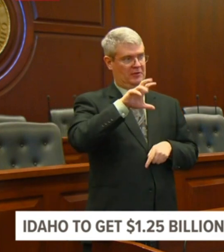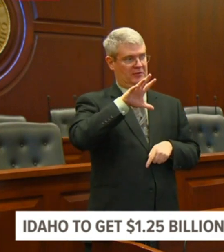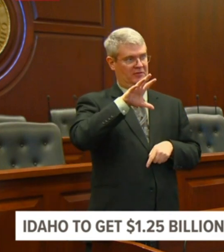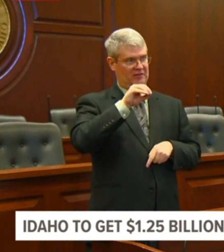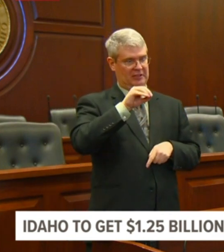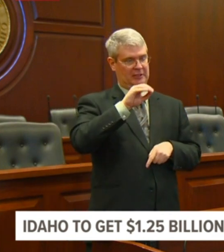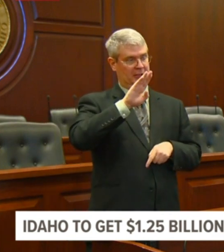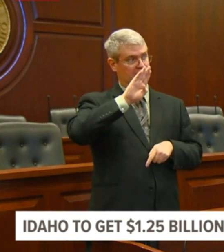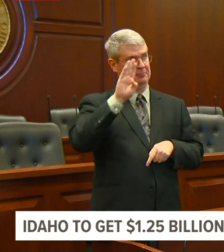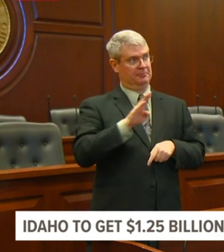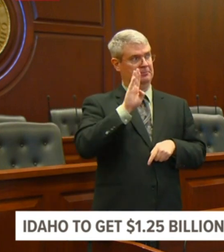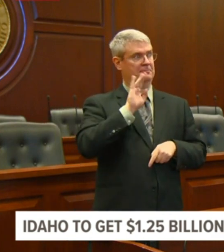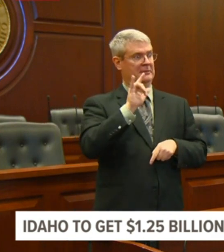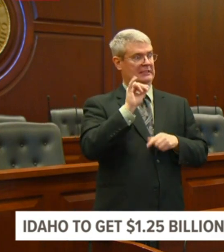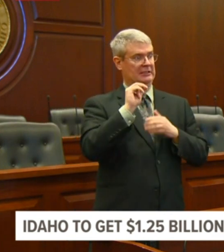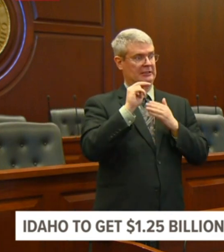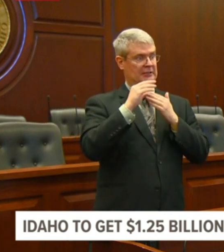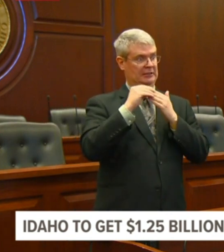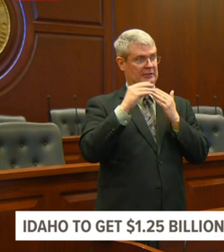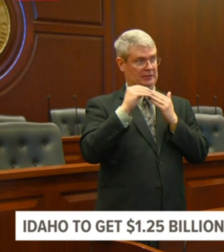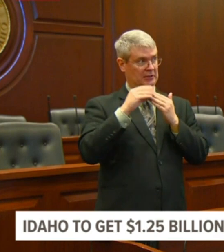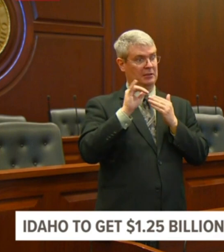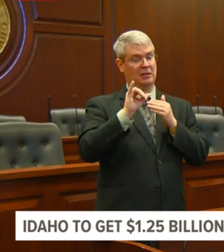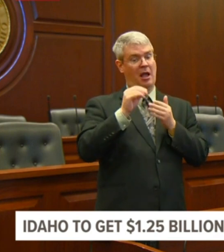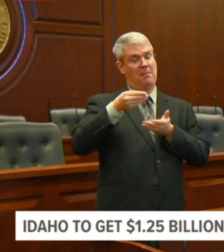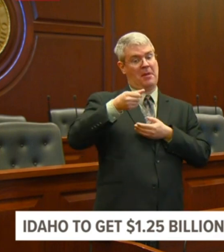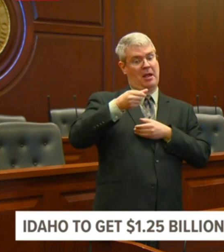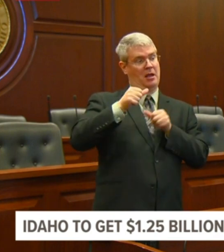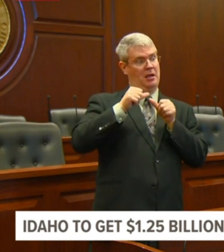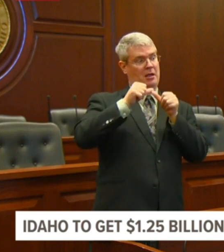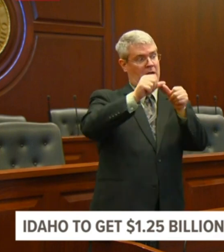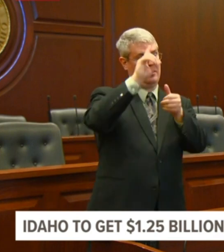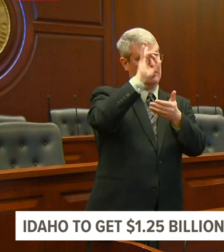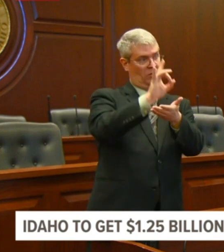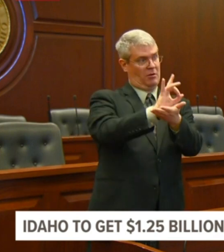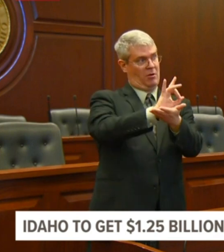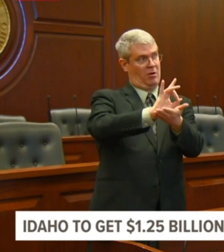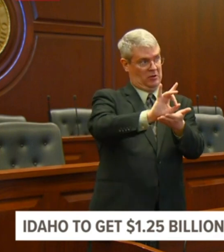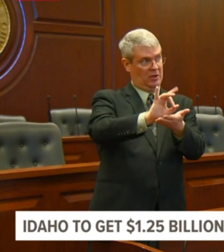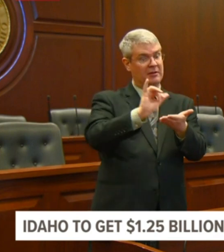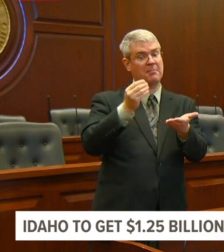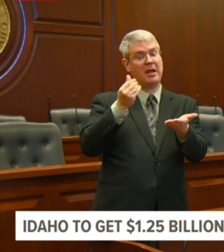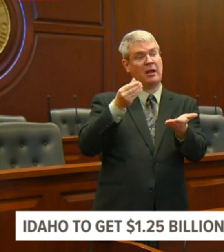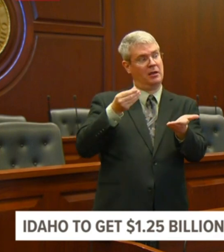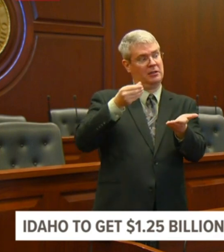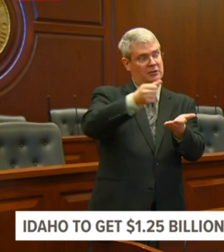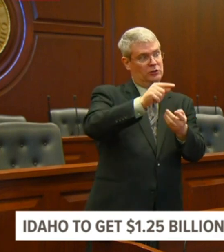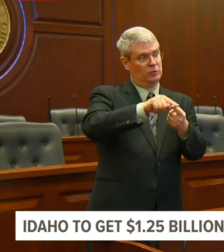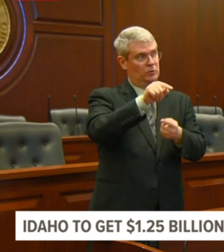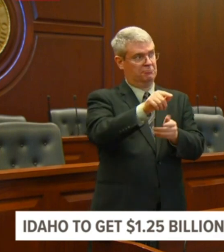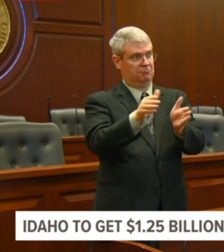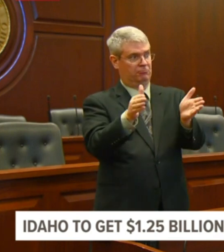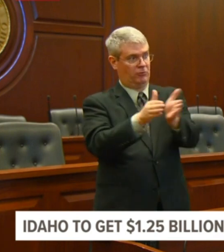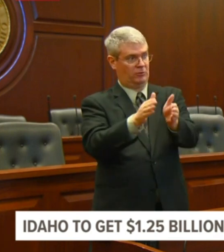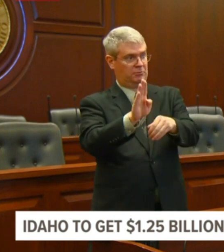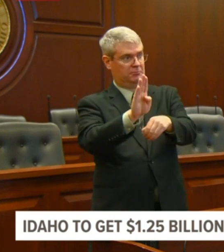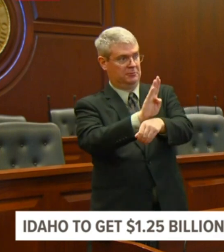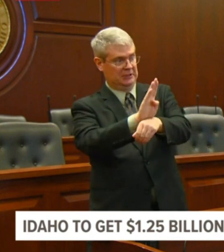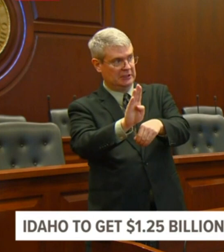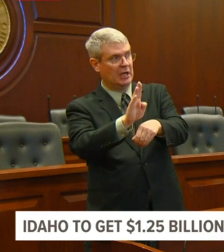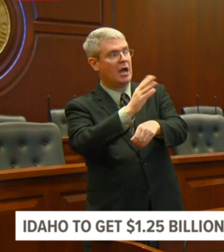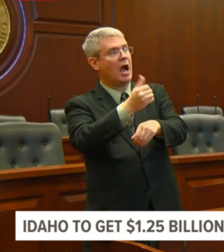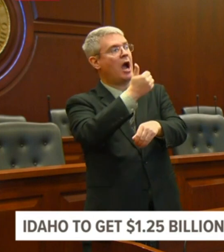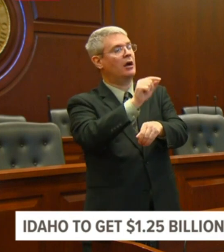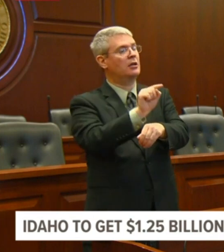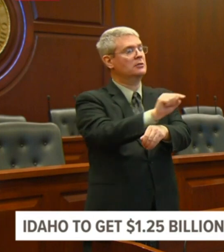to small businesses as well as 501c3s and 50c19 nonprofit veteran organizations. Sold